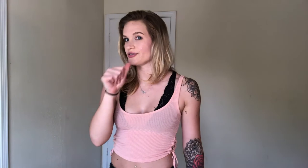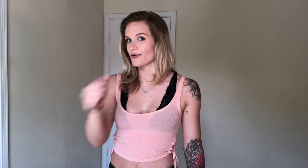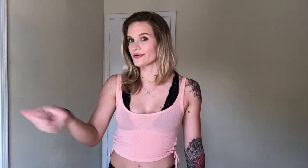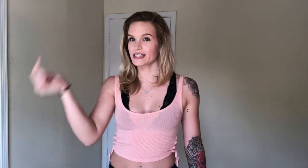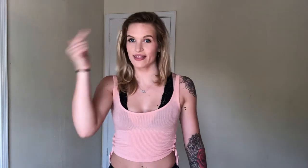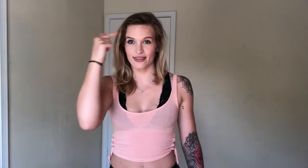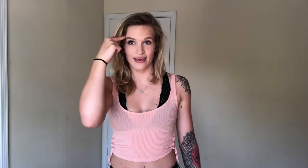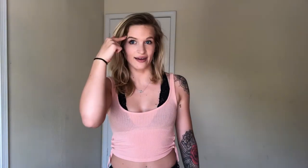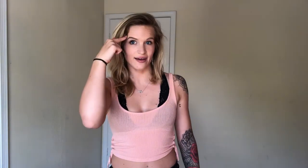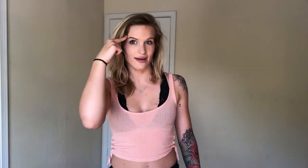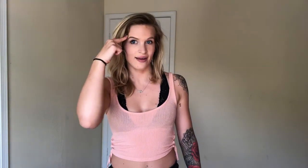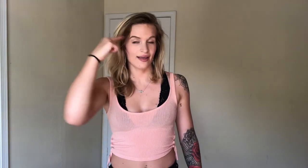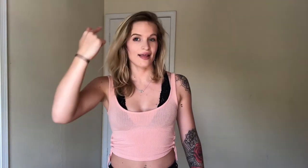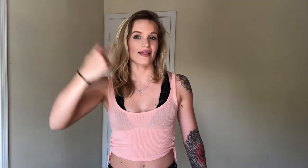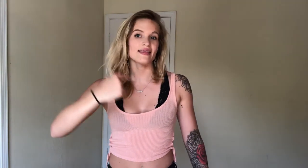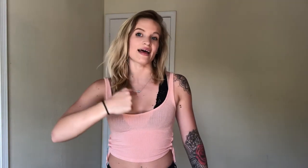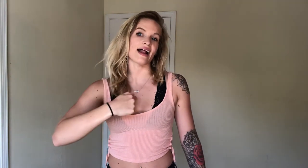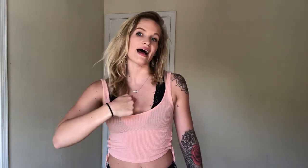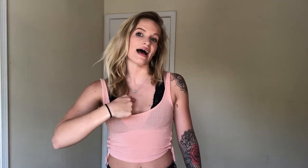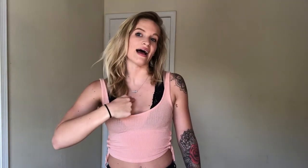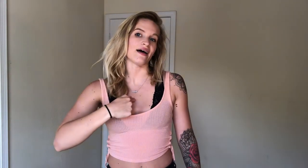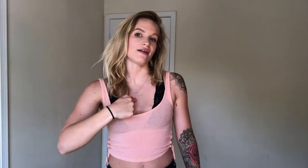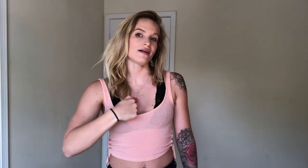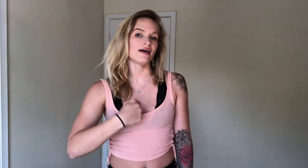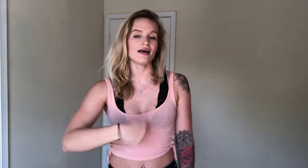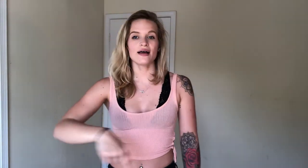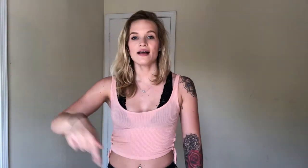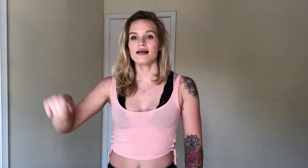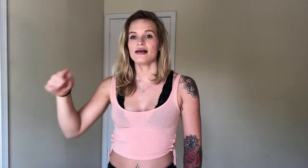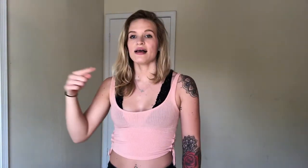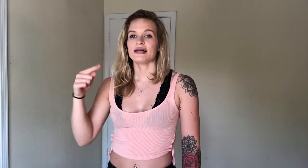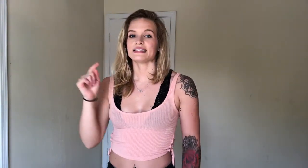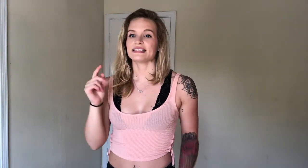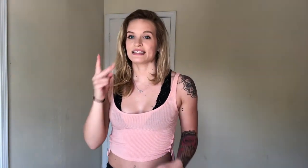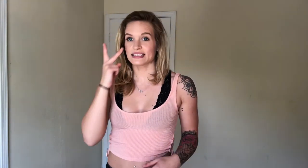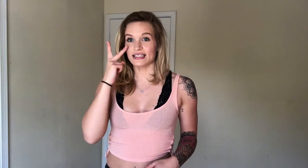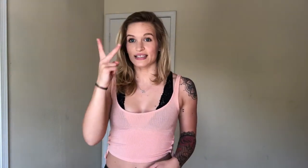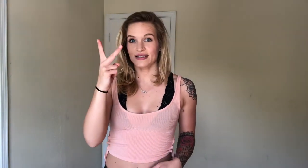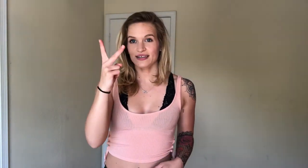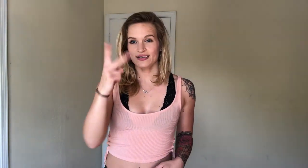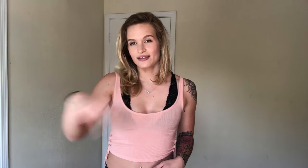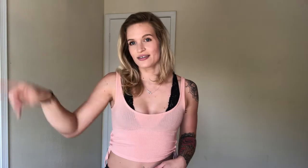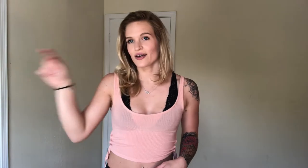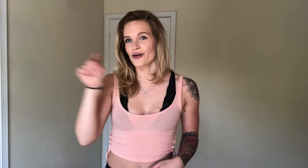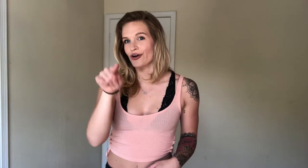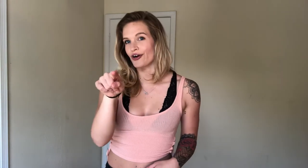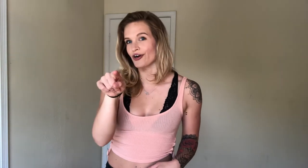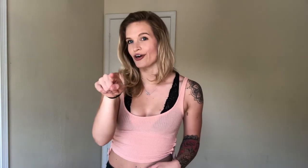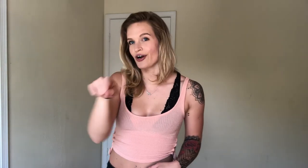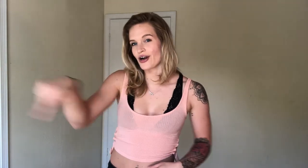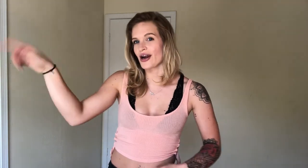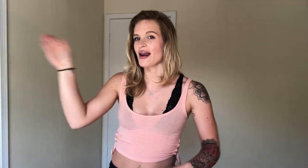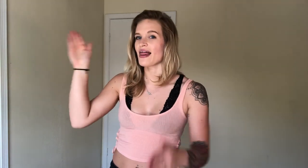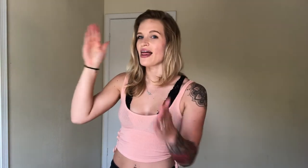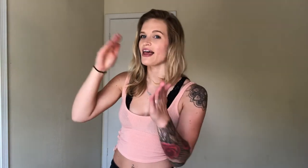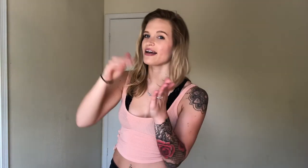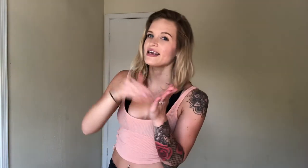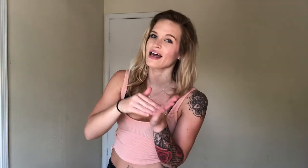Don't. Think. That I'll. See. Her. Again.